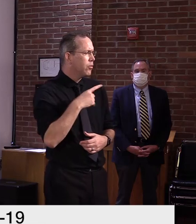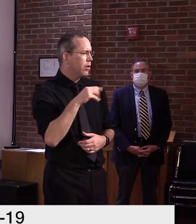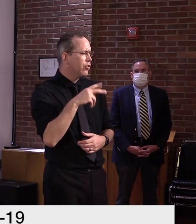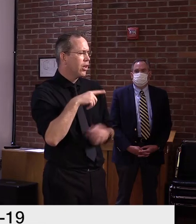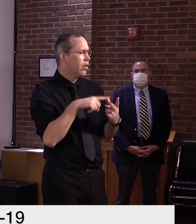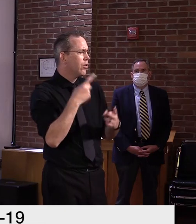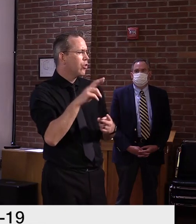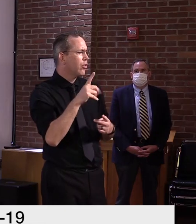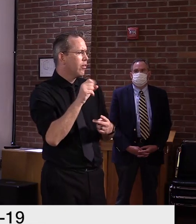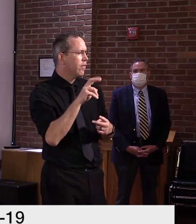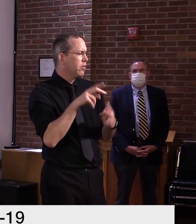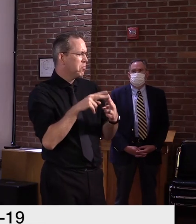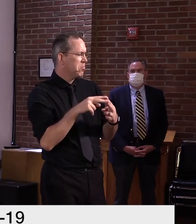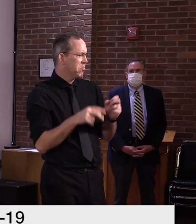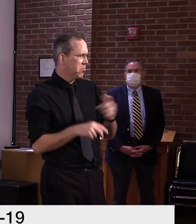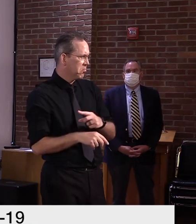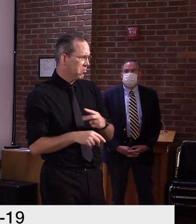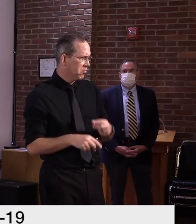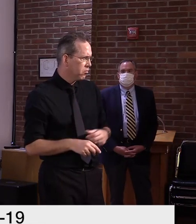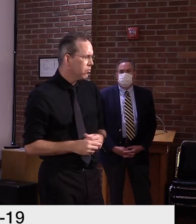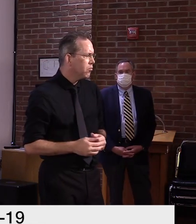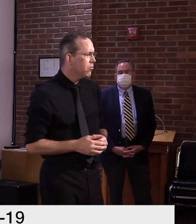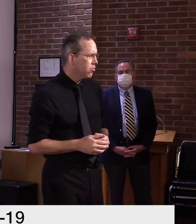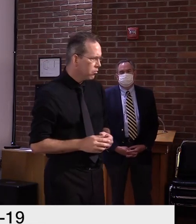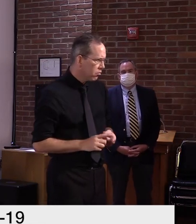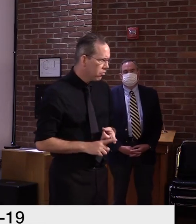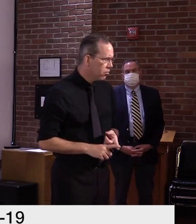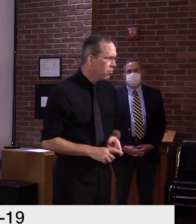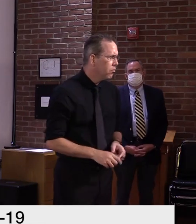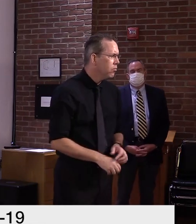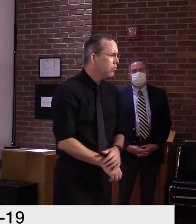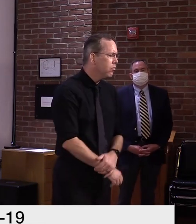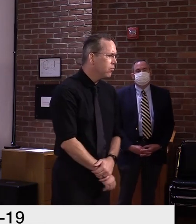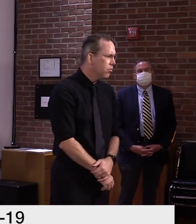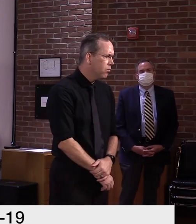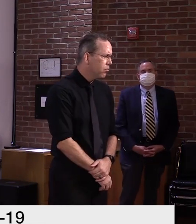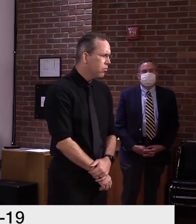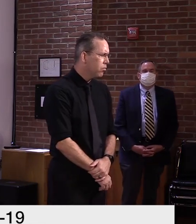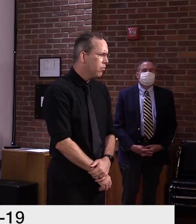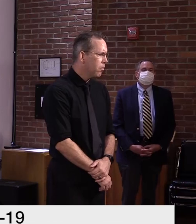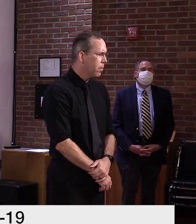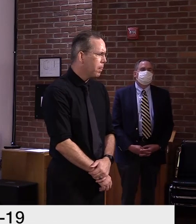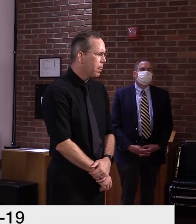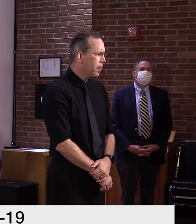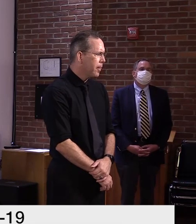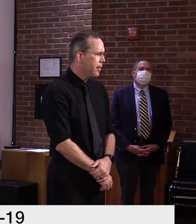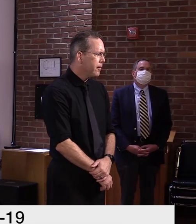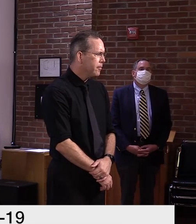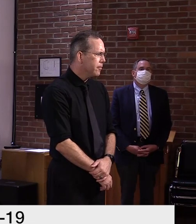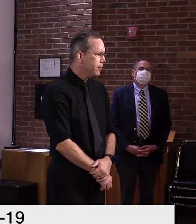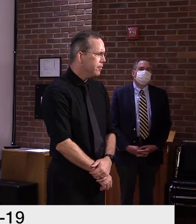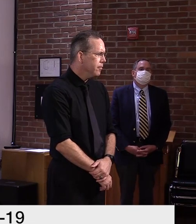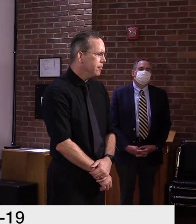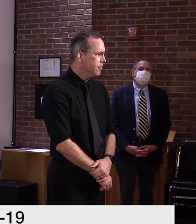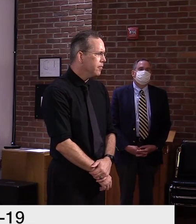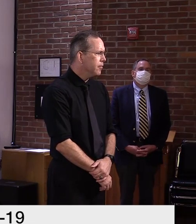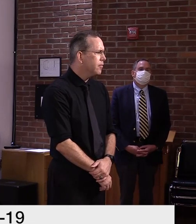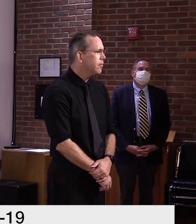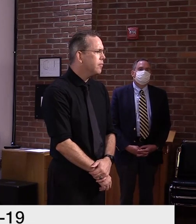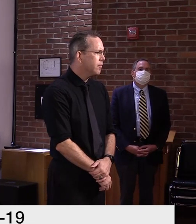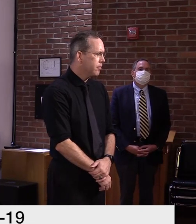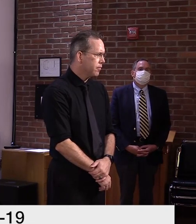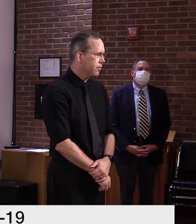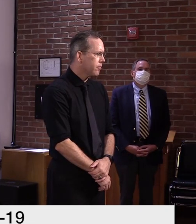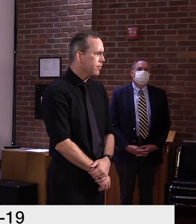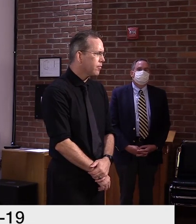Vermont Larner College of Medicine. Their most recent study of about 500 people used both the PCR and serology testing, as well as a